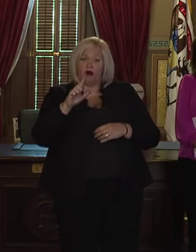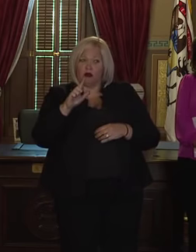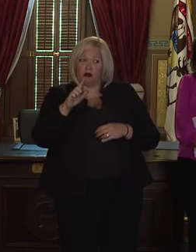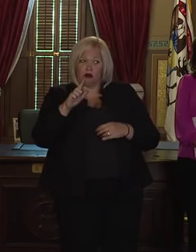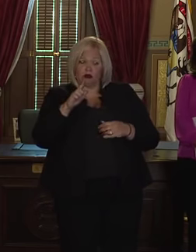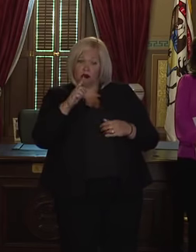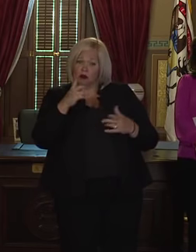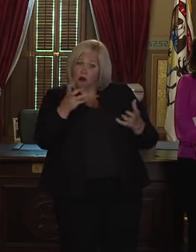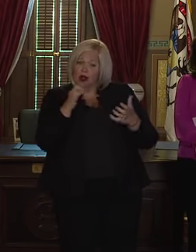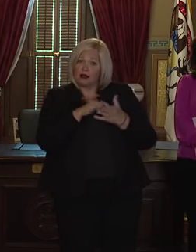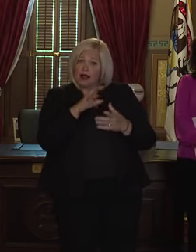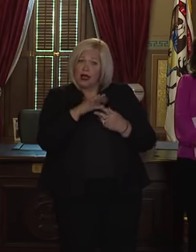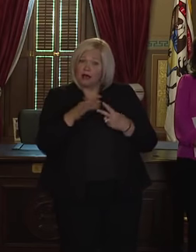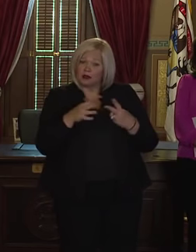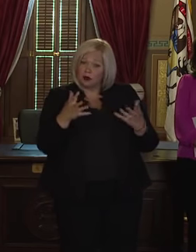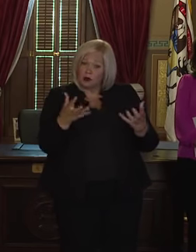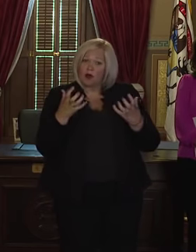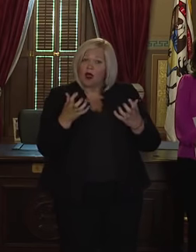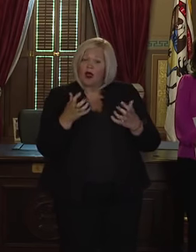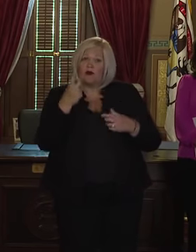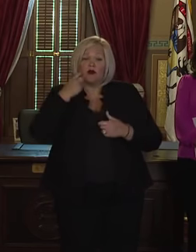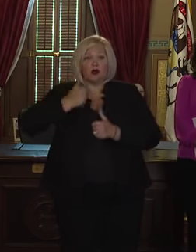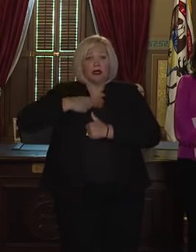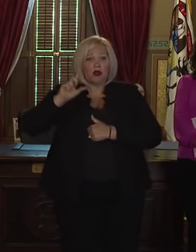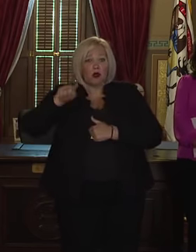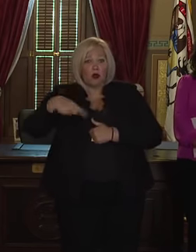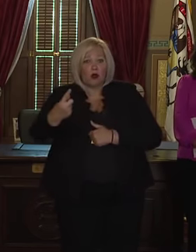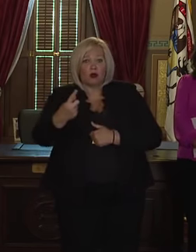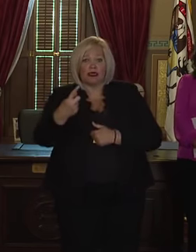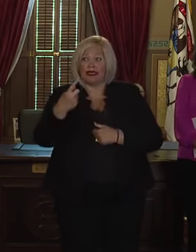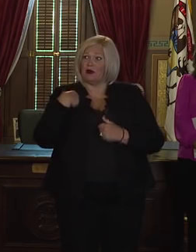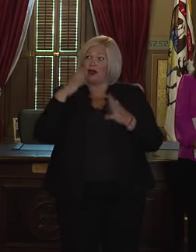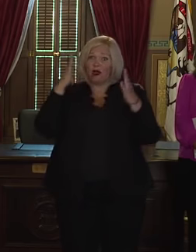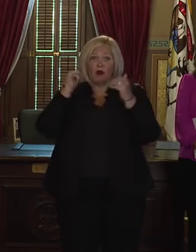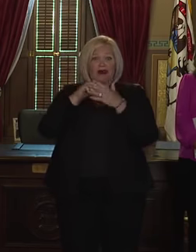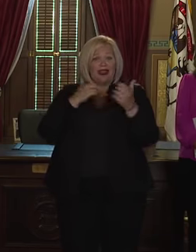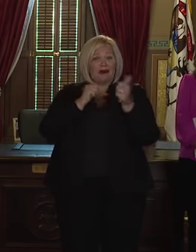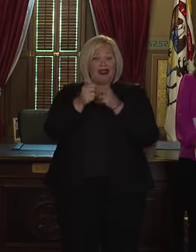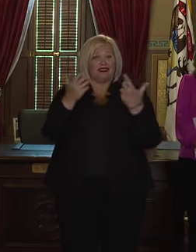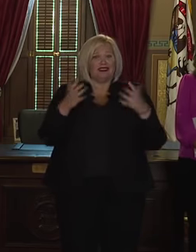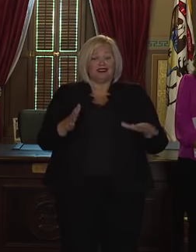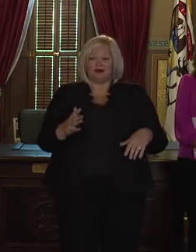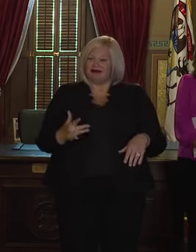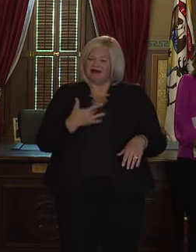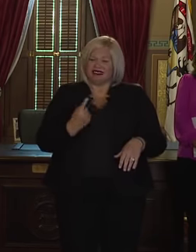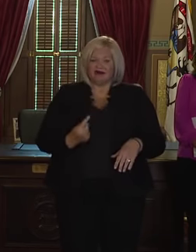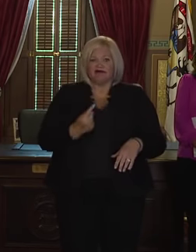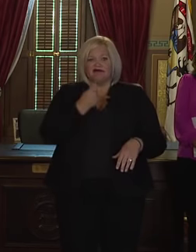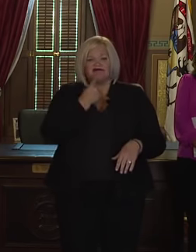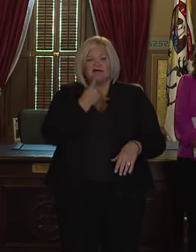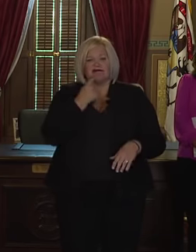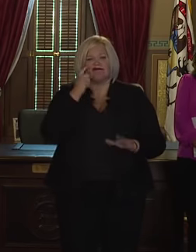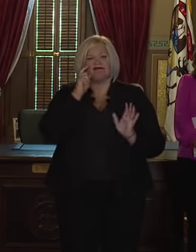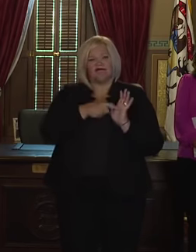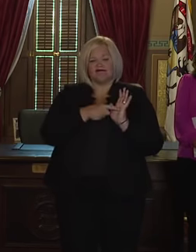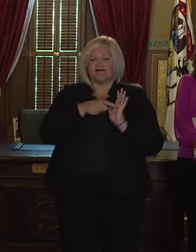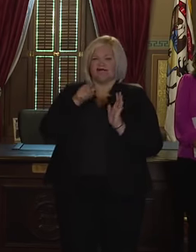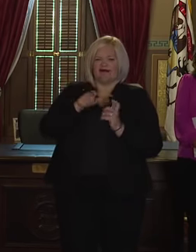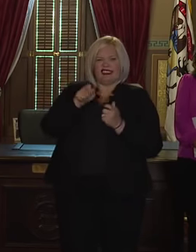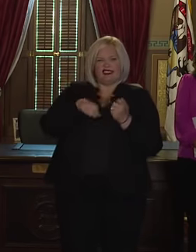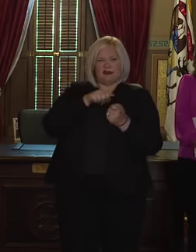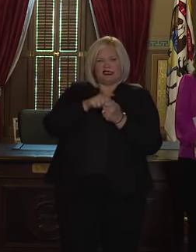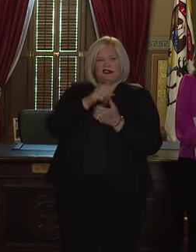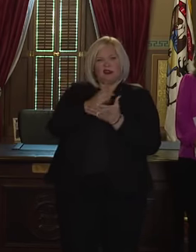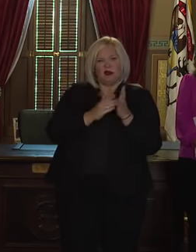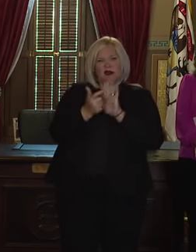with the legislature once this law is passed and again it was very disappointing to see this particular piece